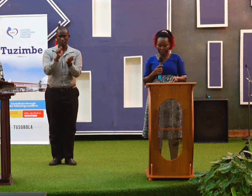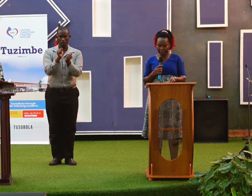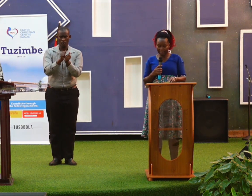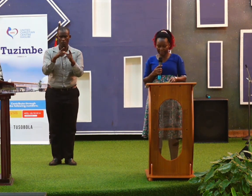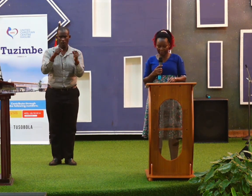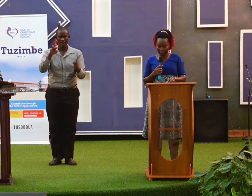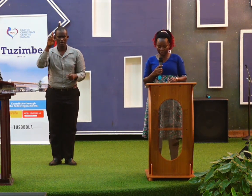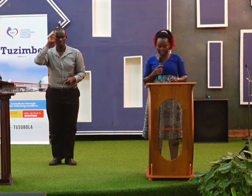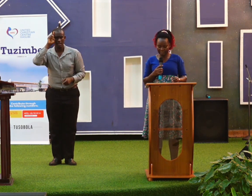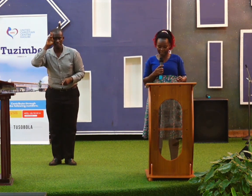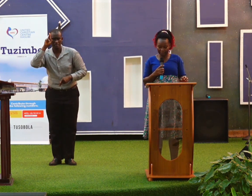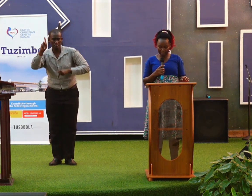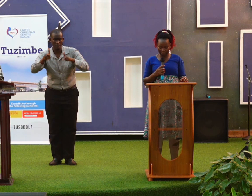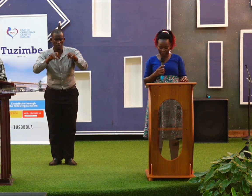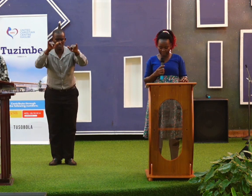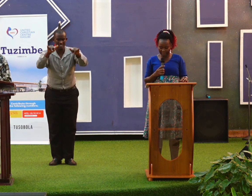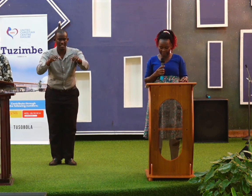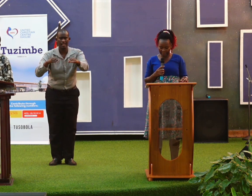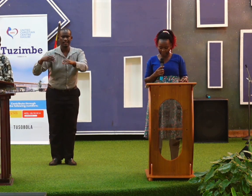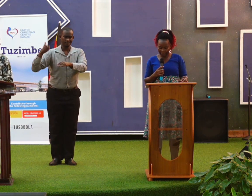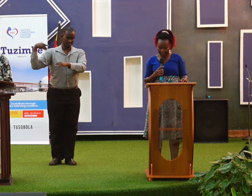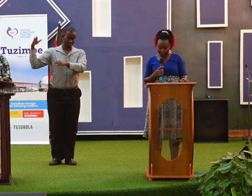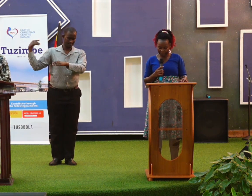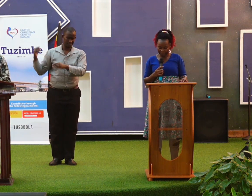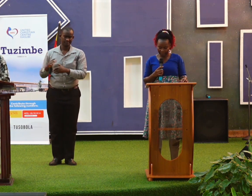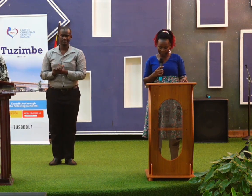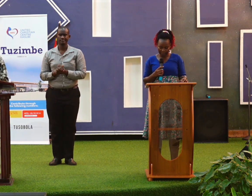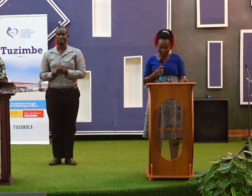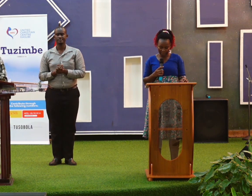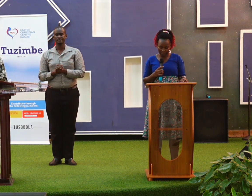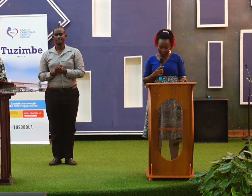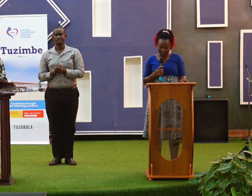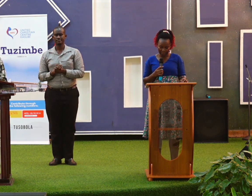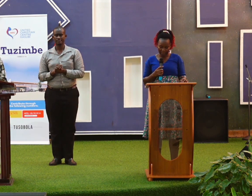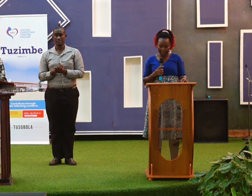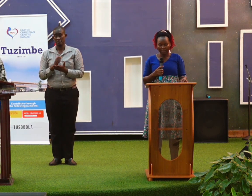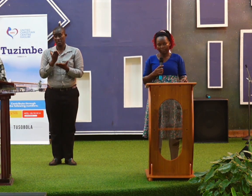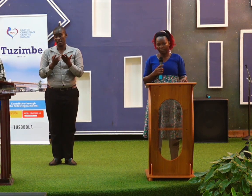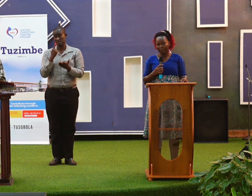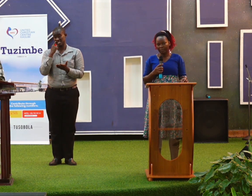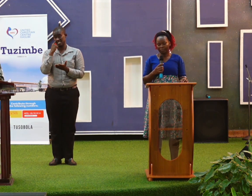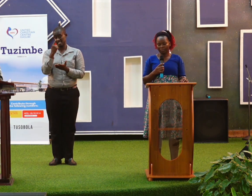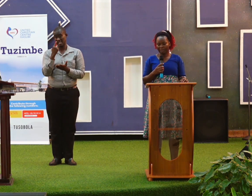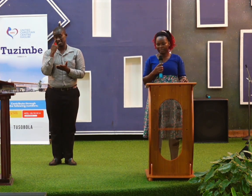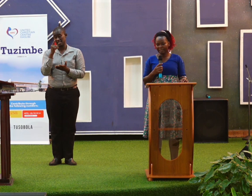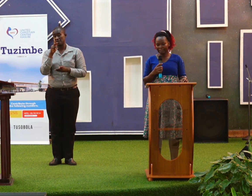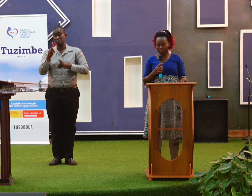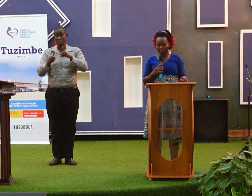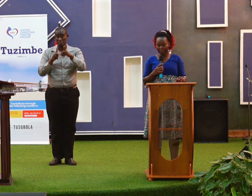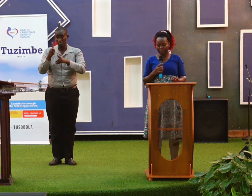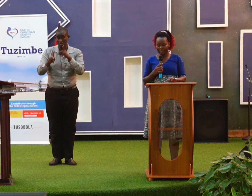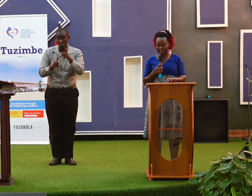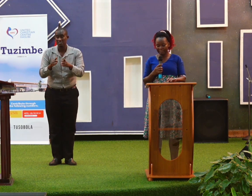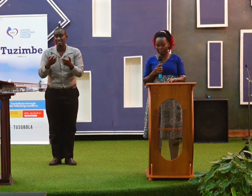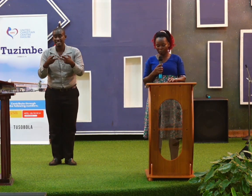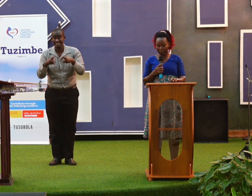He reminded those that lived in those days probably he saw